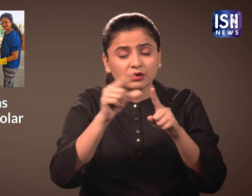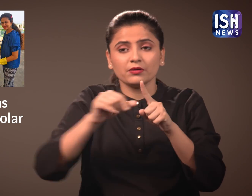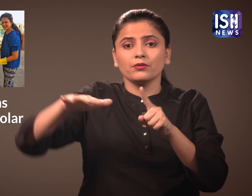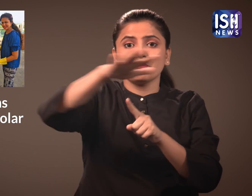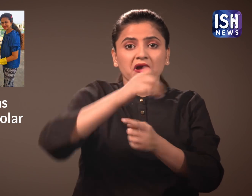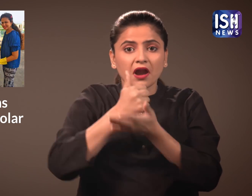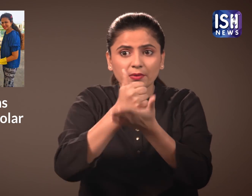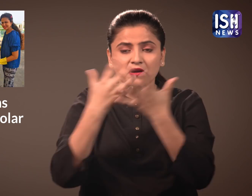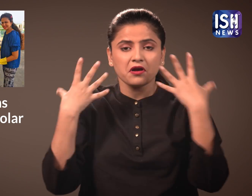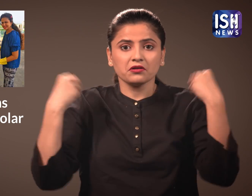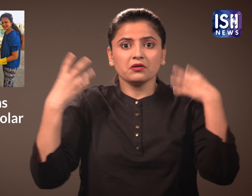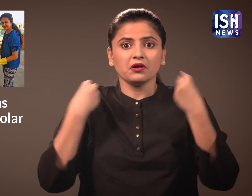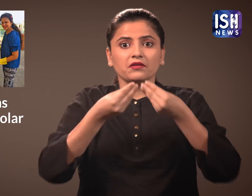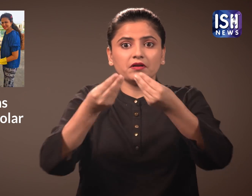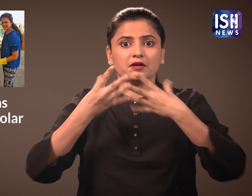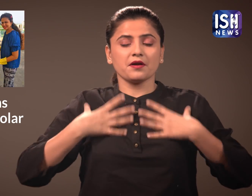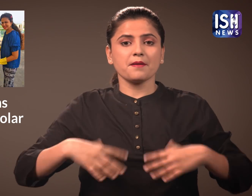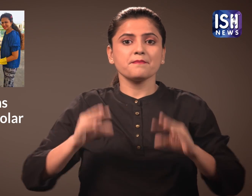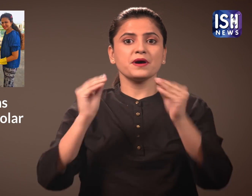She helps people heal their bodies.